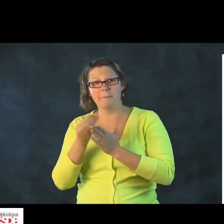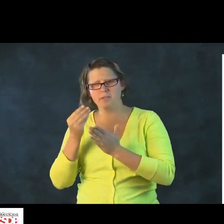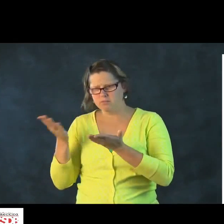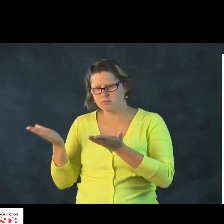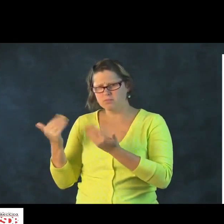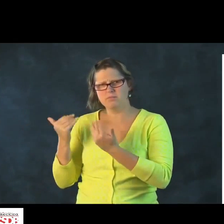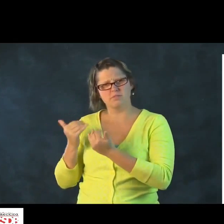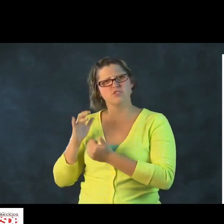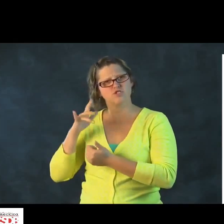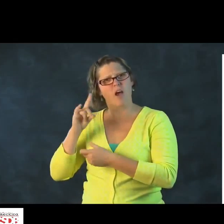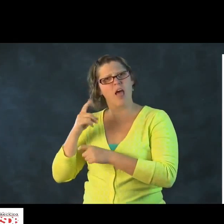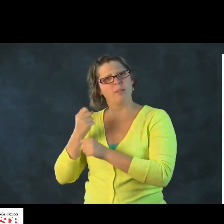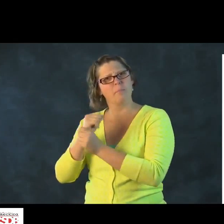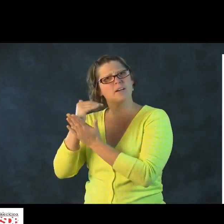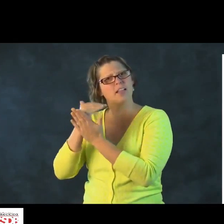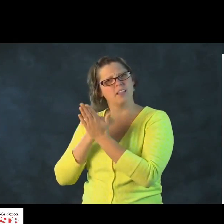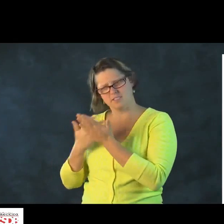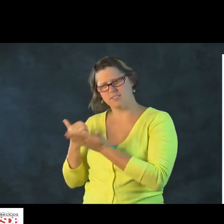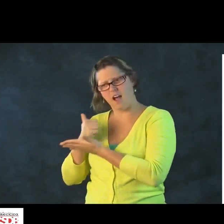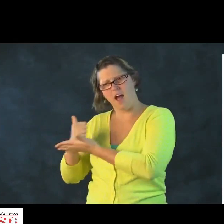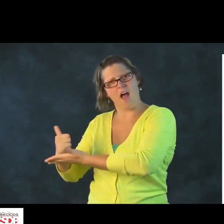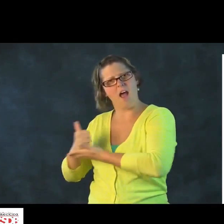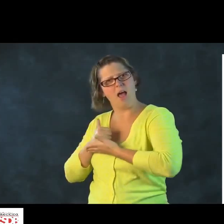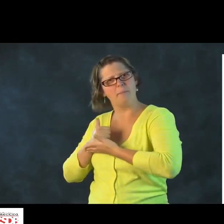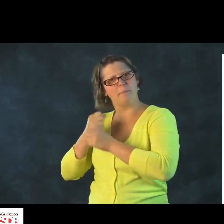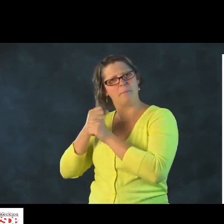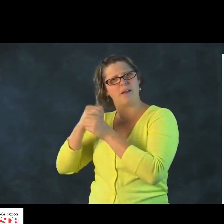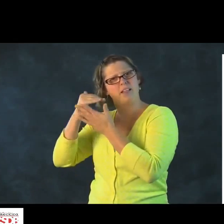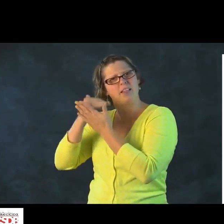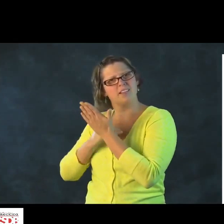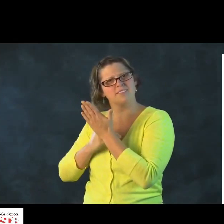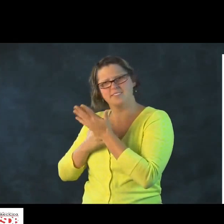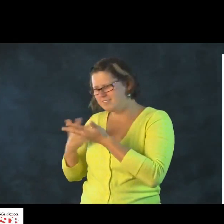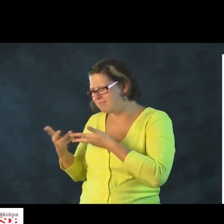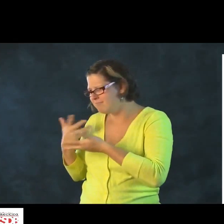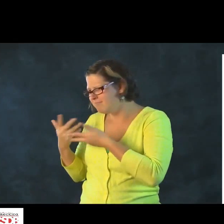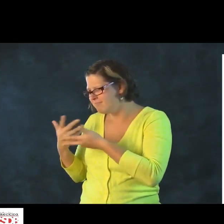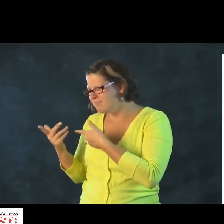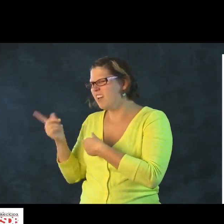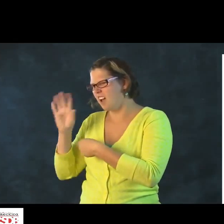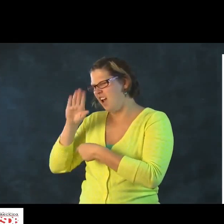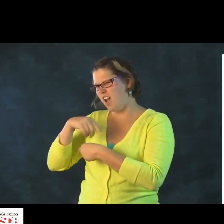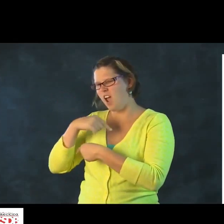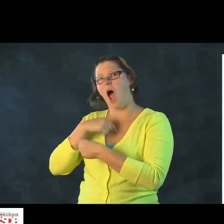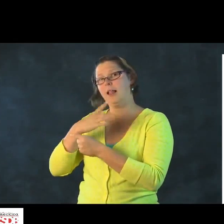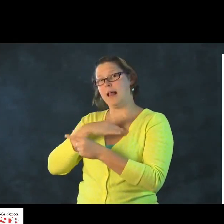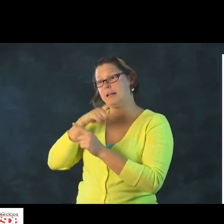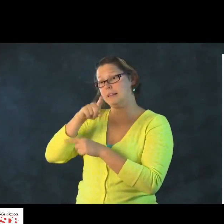You're going to the food store to get some things, and your child can help you make that food list.